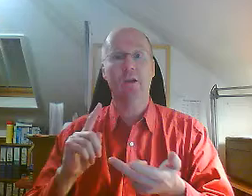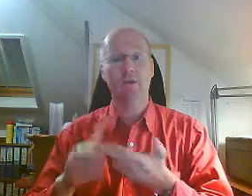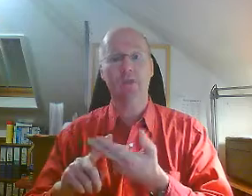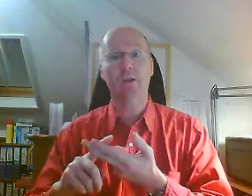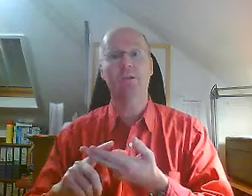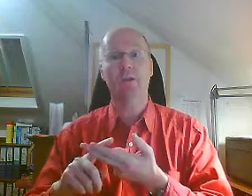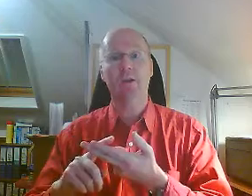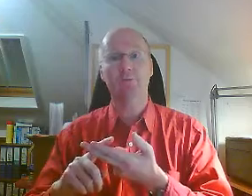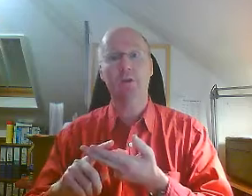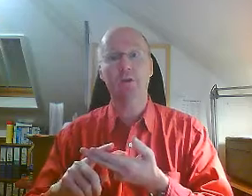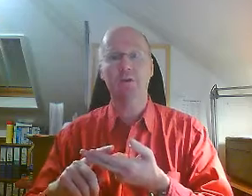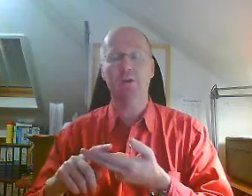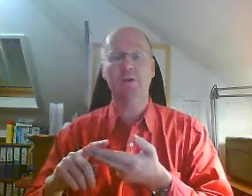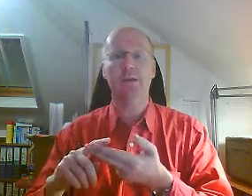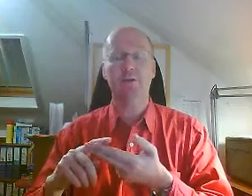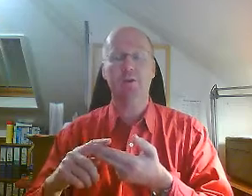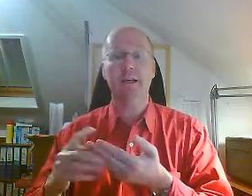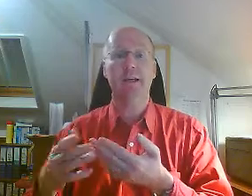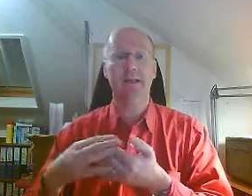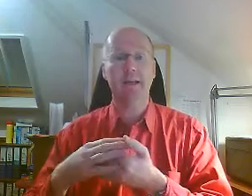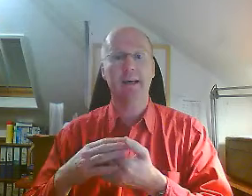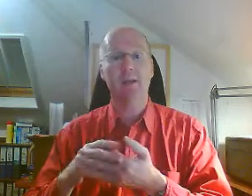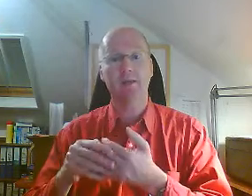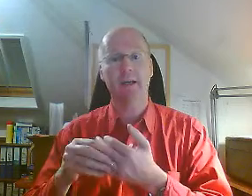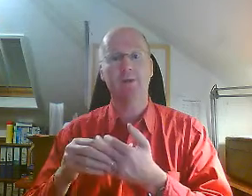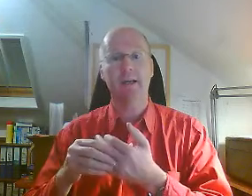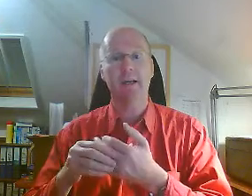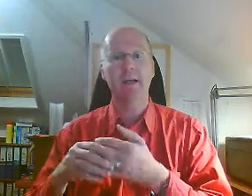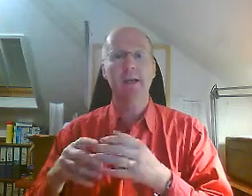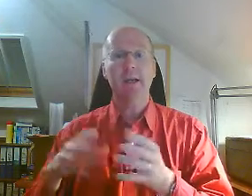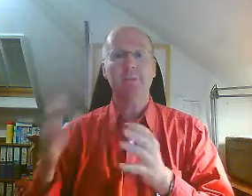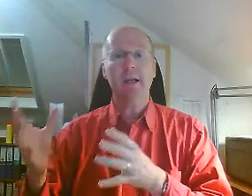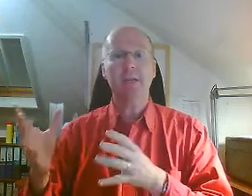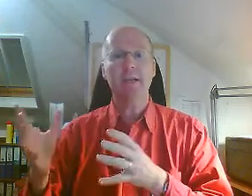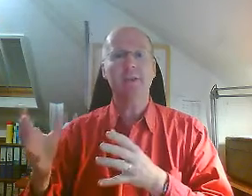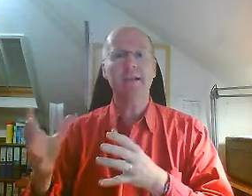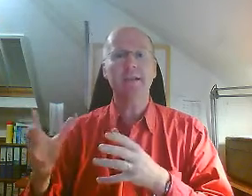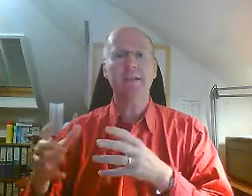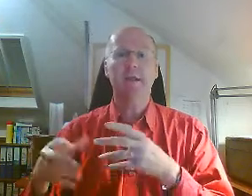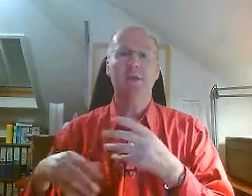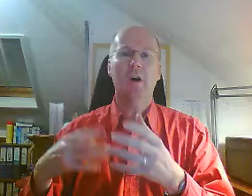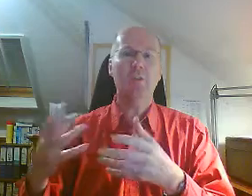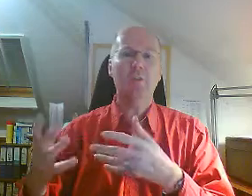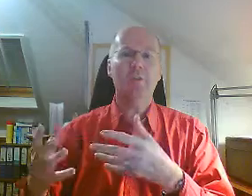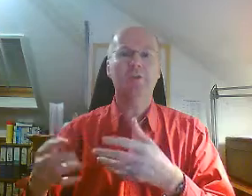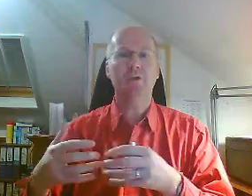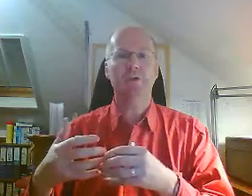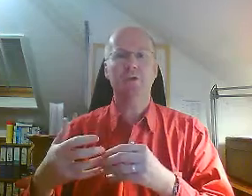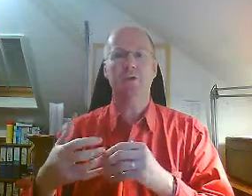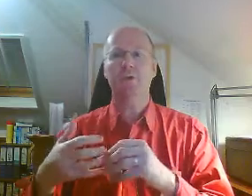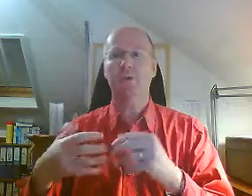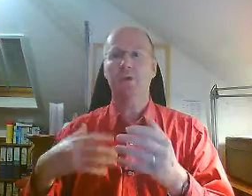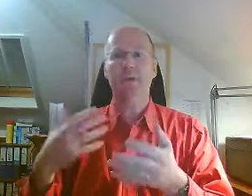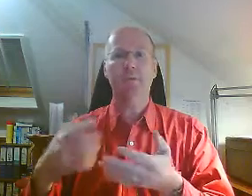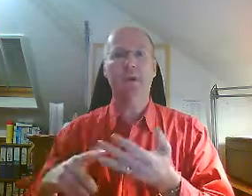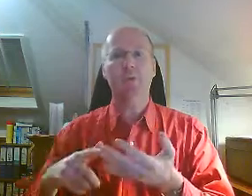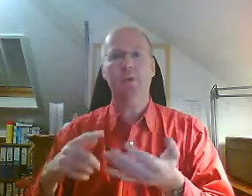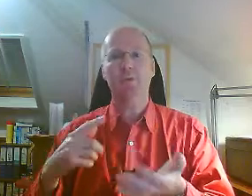catalogs out, delivering the orders to them, that sort of thing, collecting the catalogs back up again. And then the rest is a bit of infrastructure stuff, writing my blog